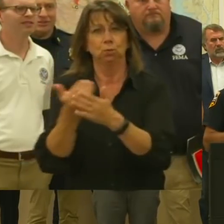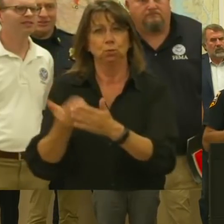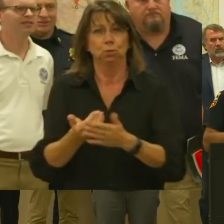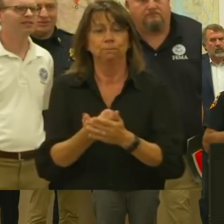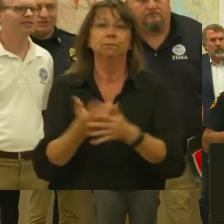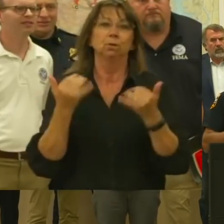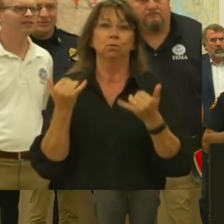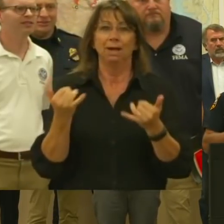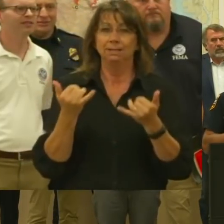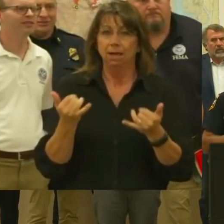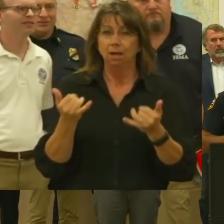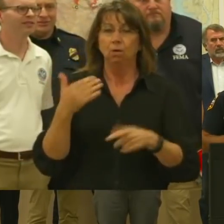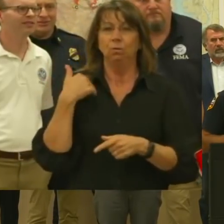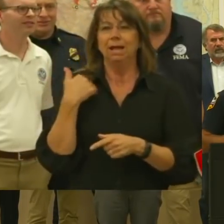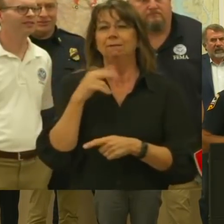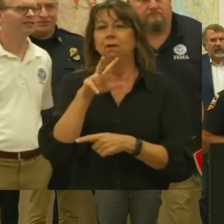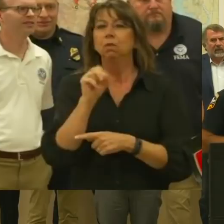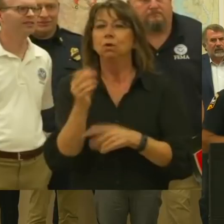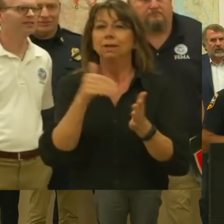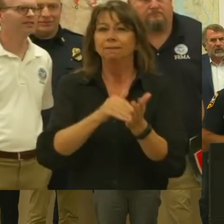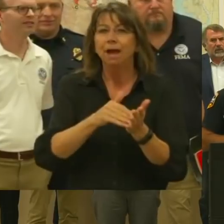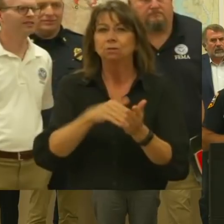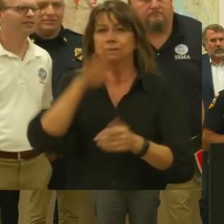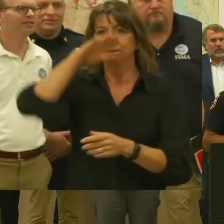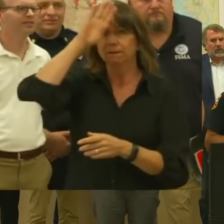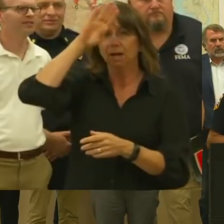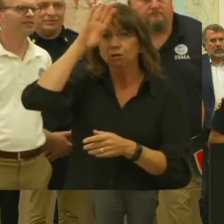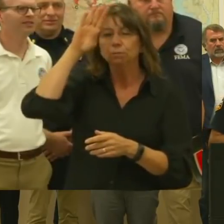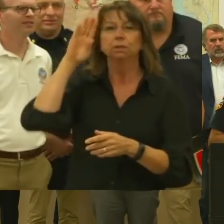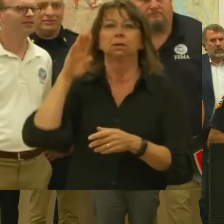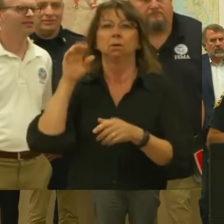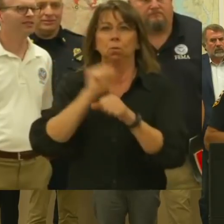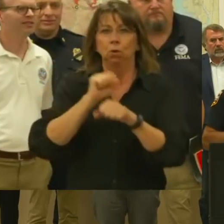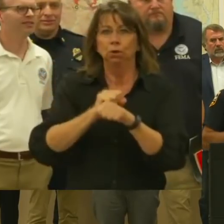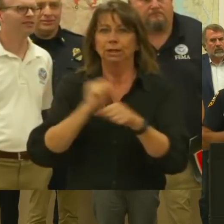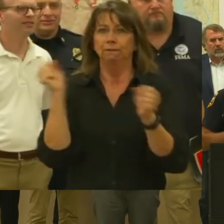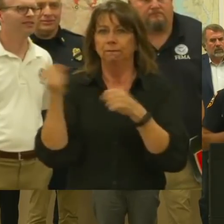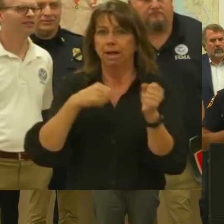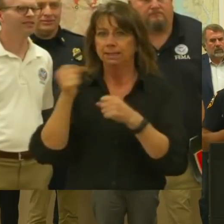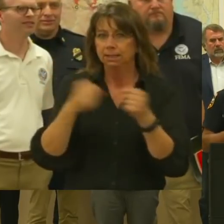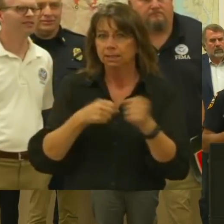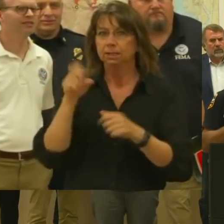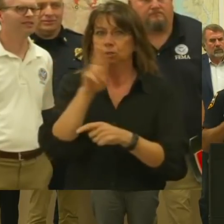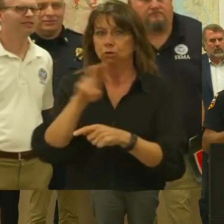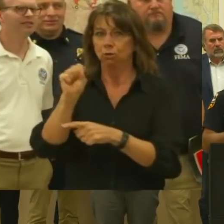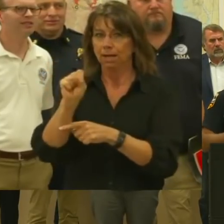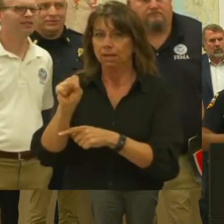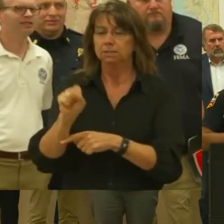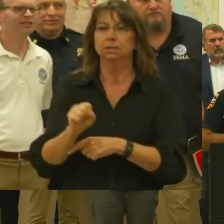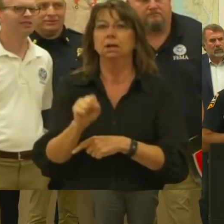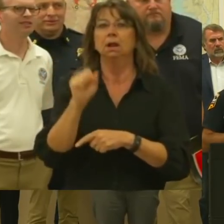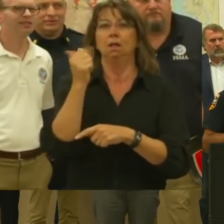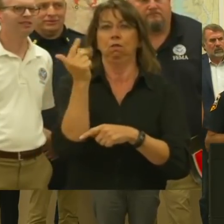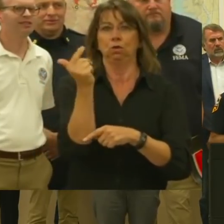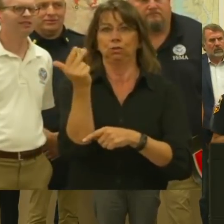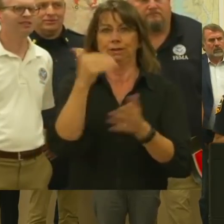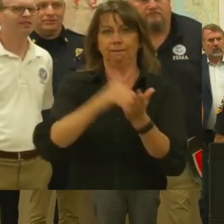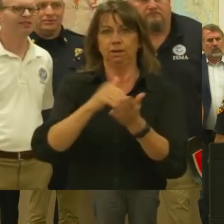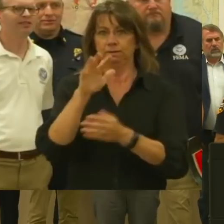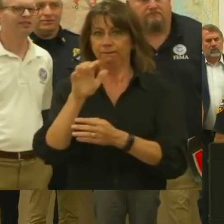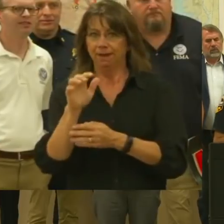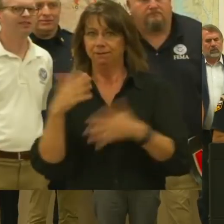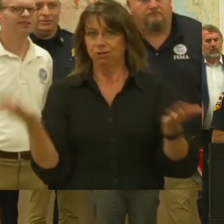30,000 firefighters deployed to fires throughout the Western United States. 13,500 of those are deployed right here